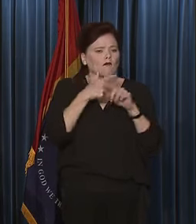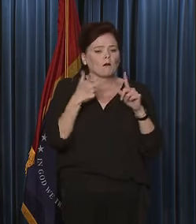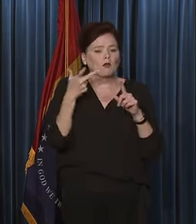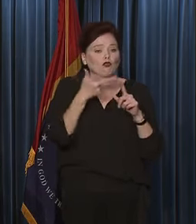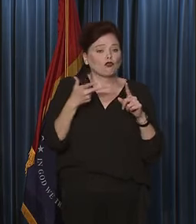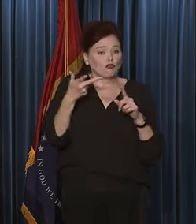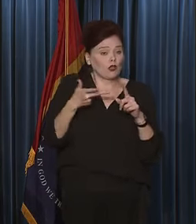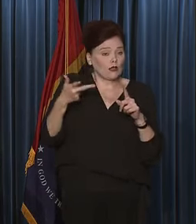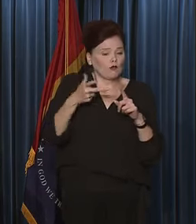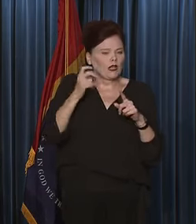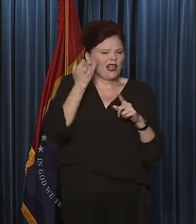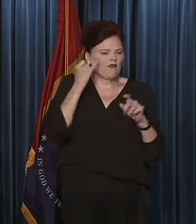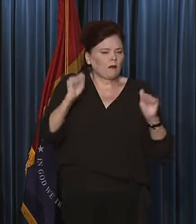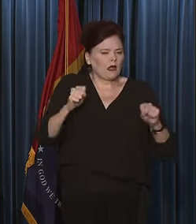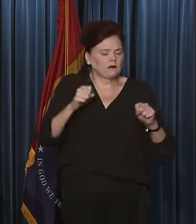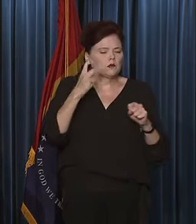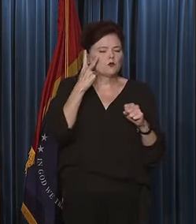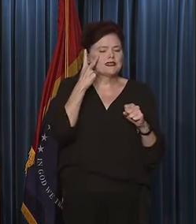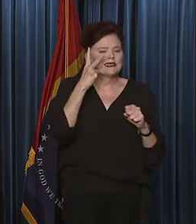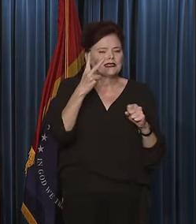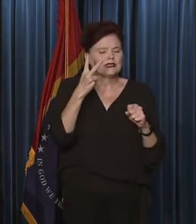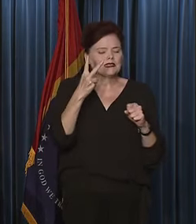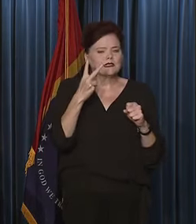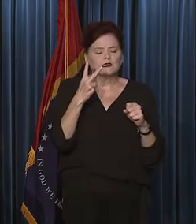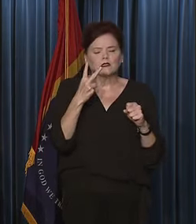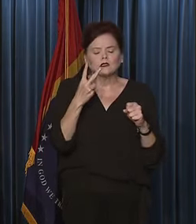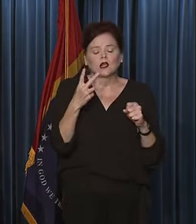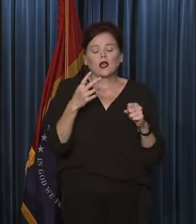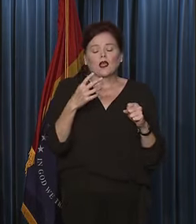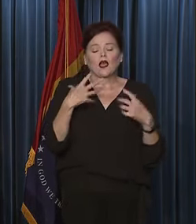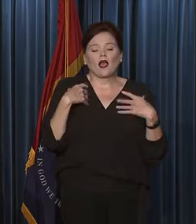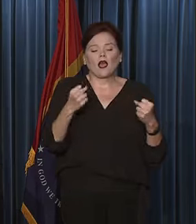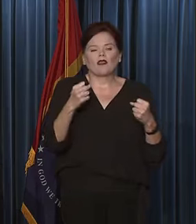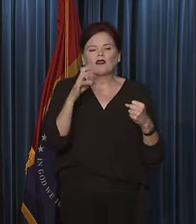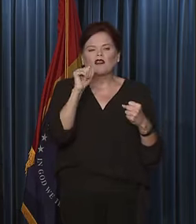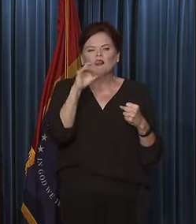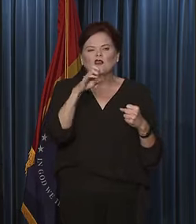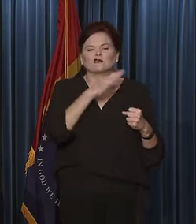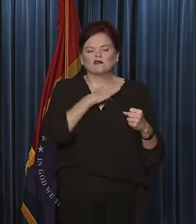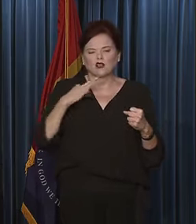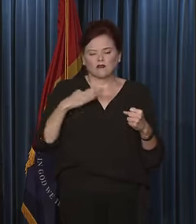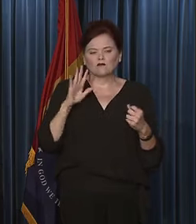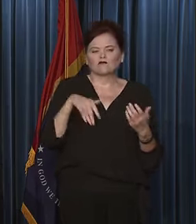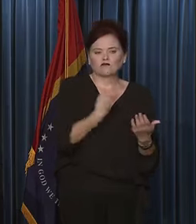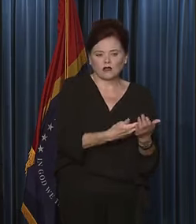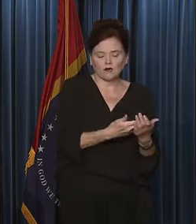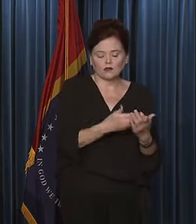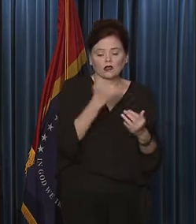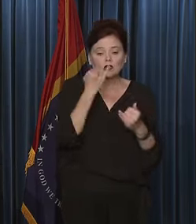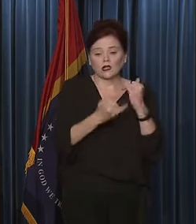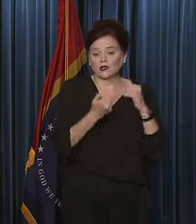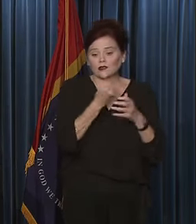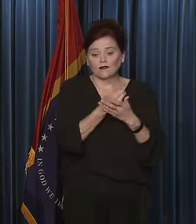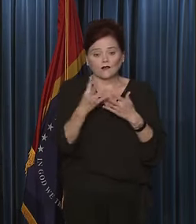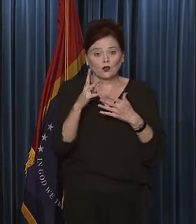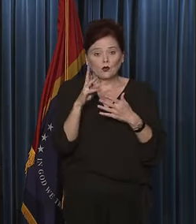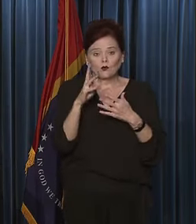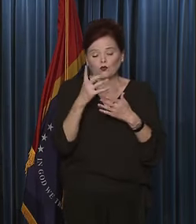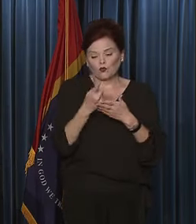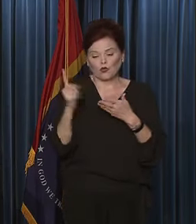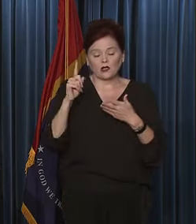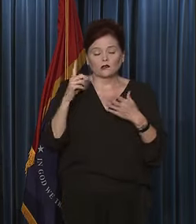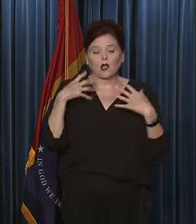this, if possible. Obviously, we're seeing a huge new influx of health care workers. In previous weeks, we heard real fears from hospital leadership